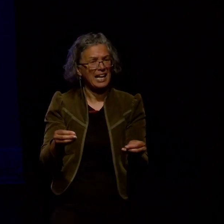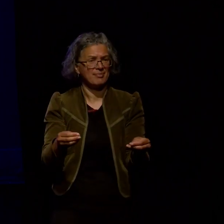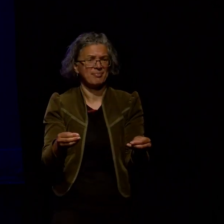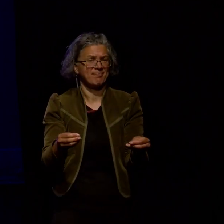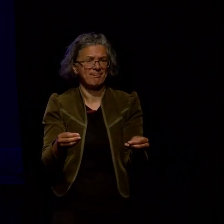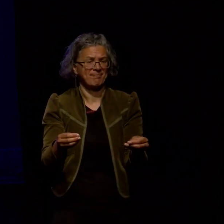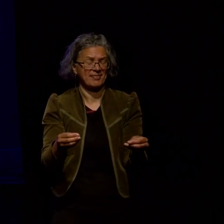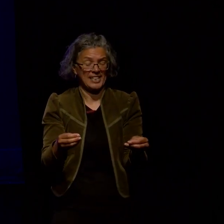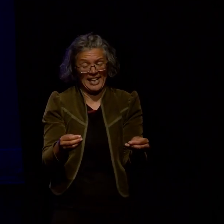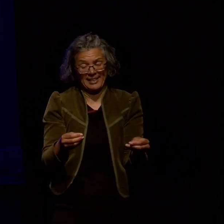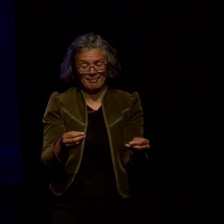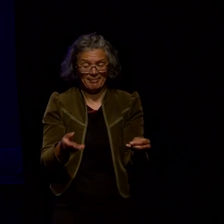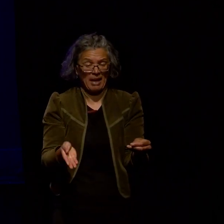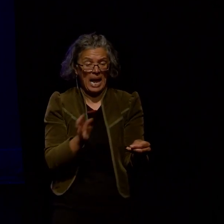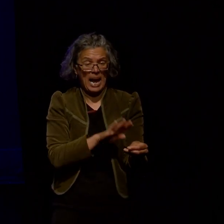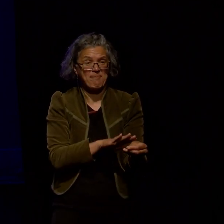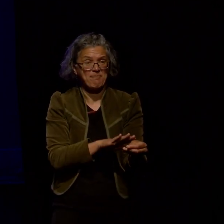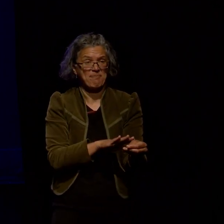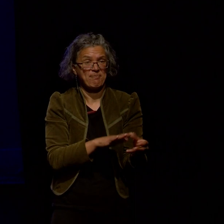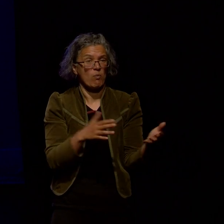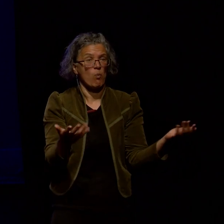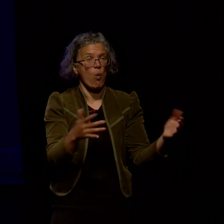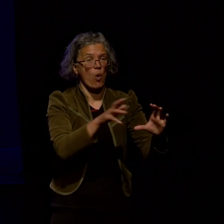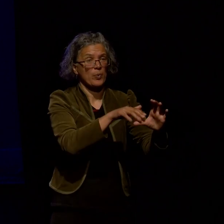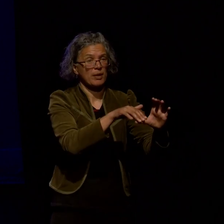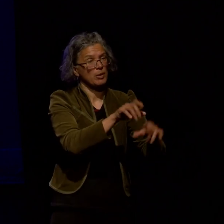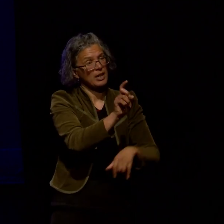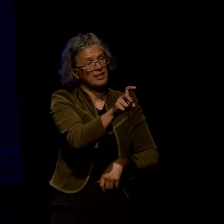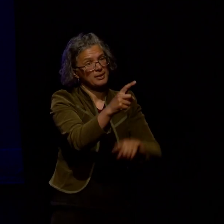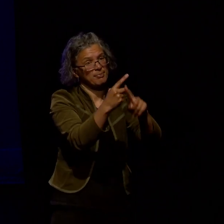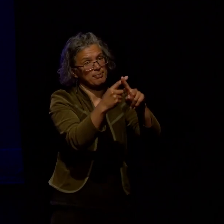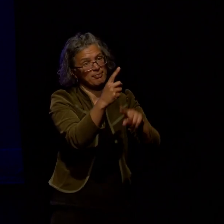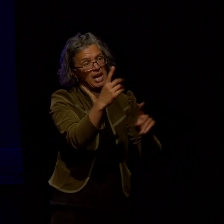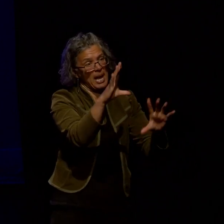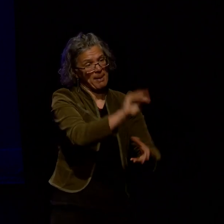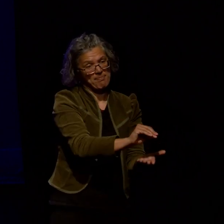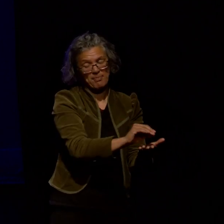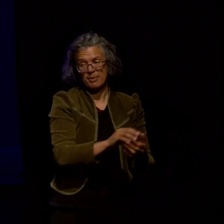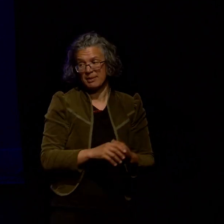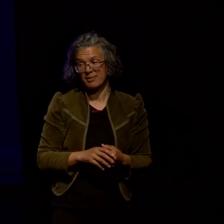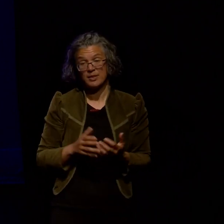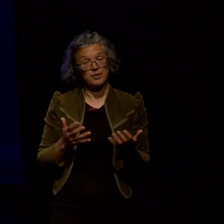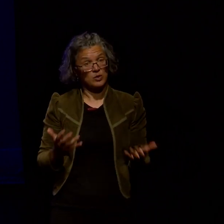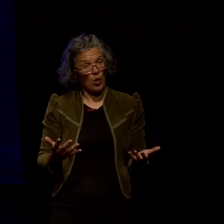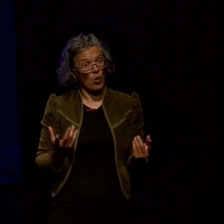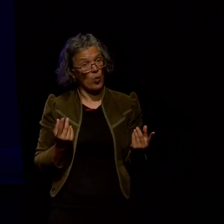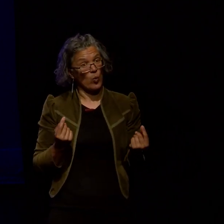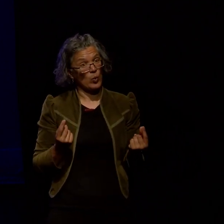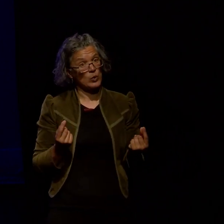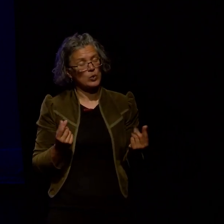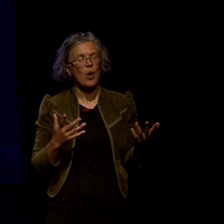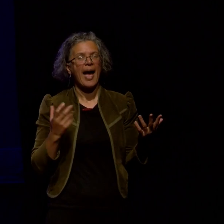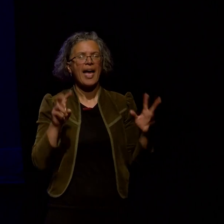quietly turn the page or close that tab my solution in the book was to produce a bridge